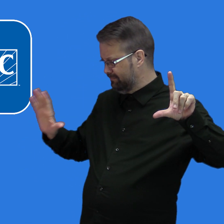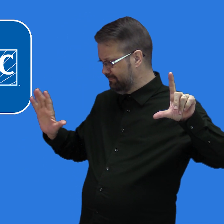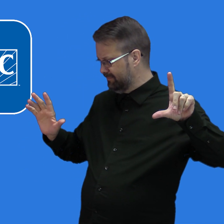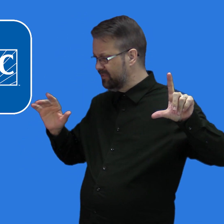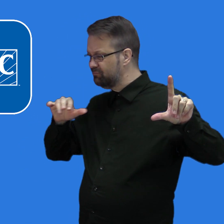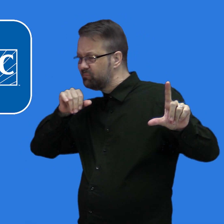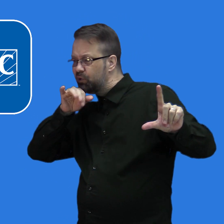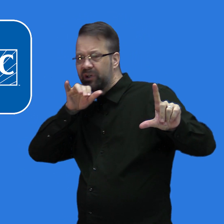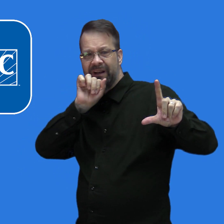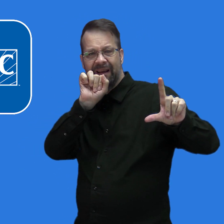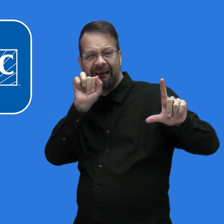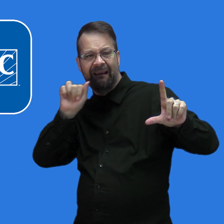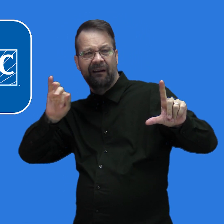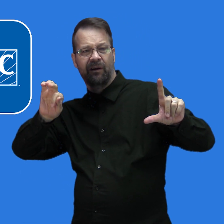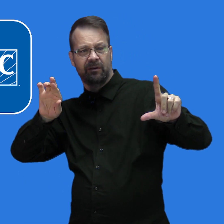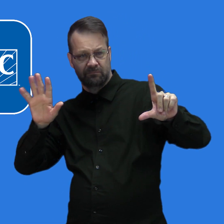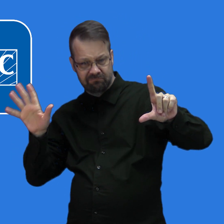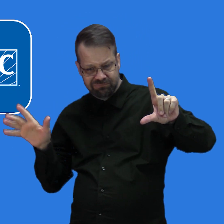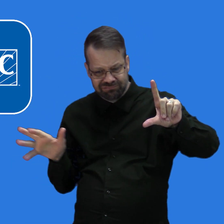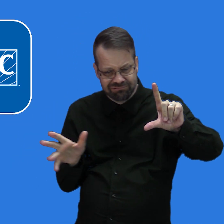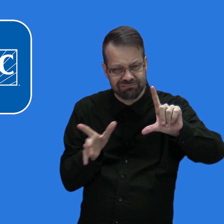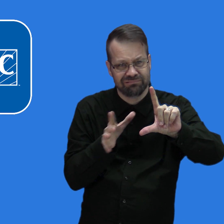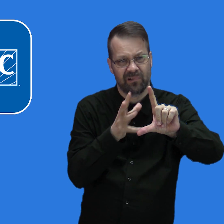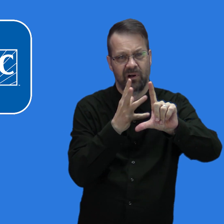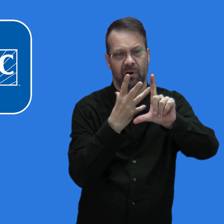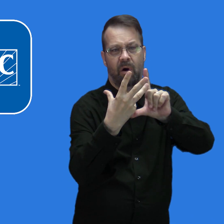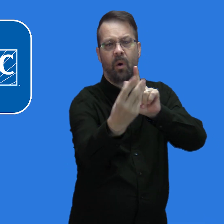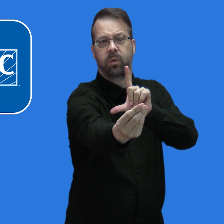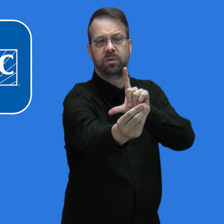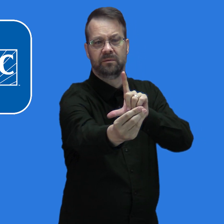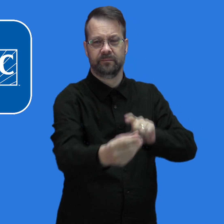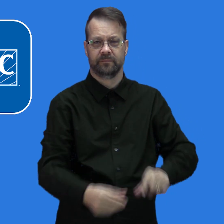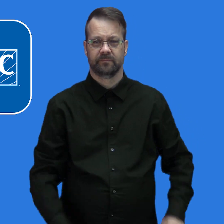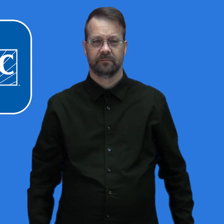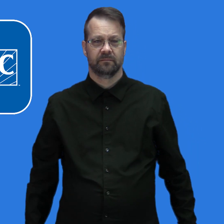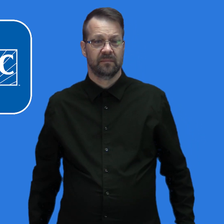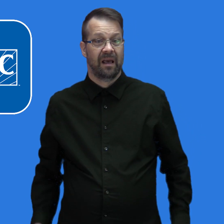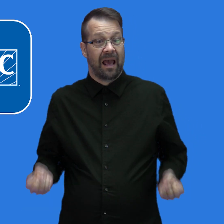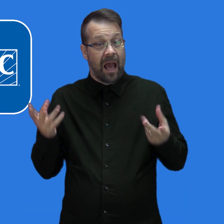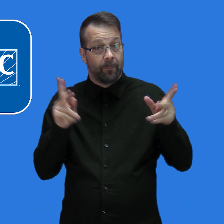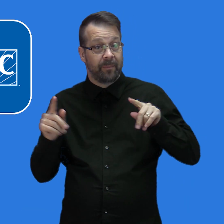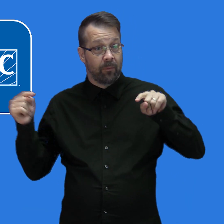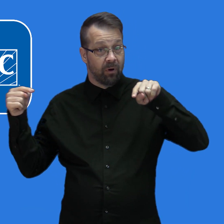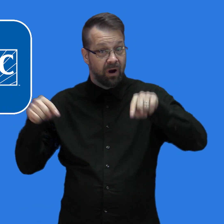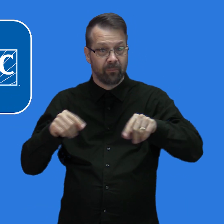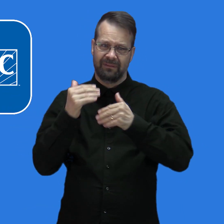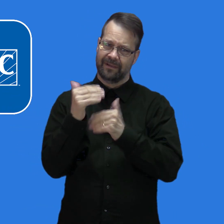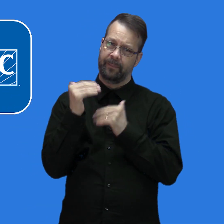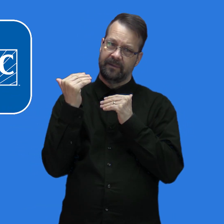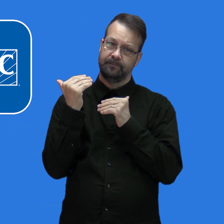can blow air outside and away from people. Limit the number of visitors in your home.